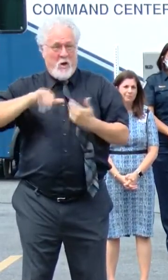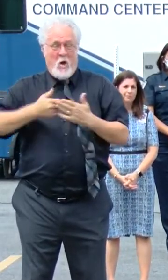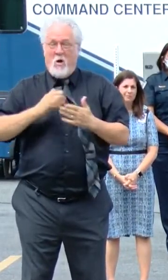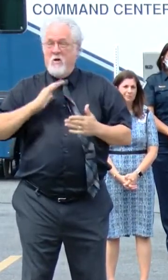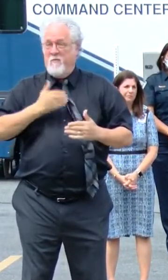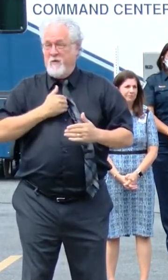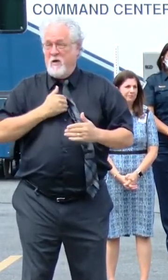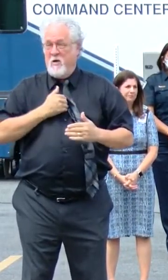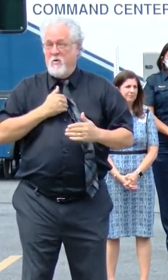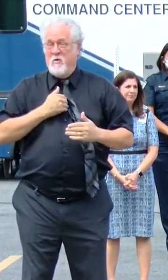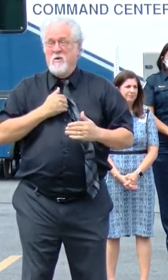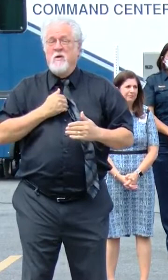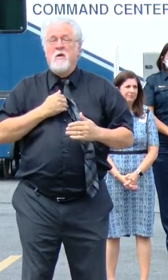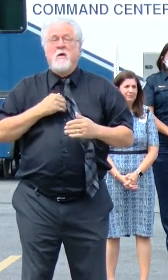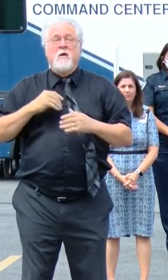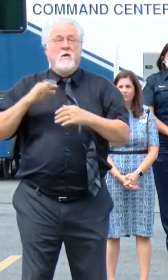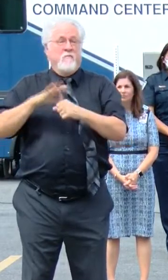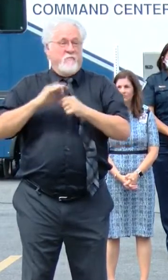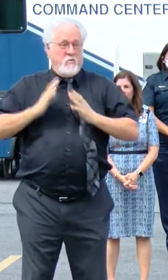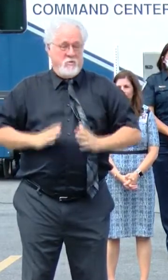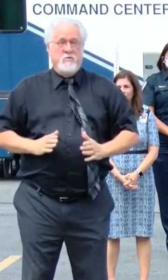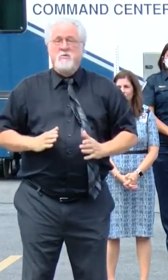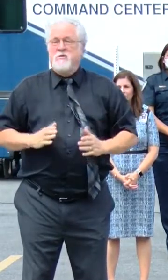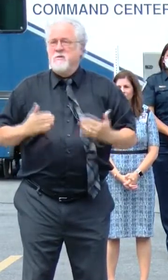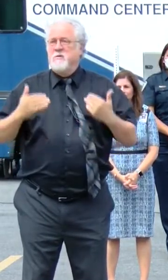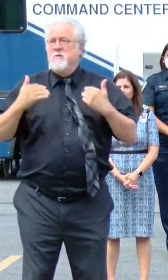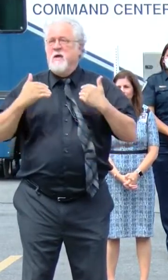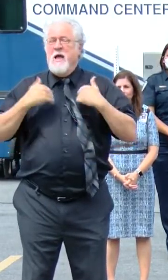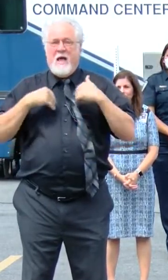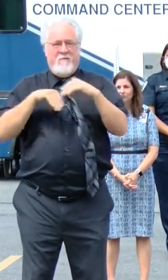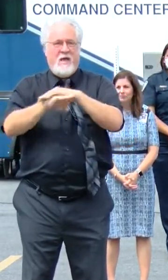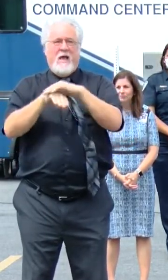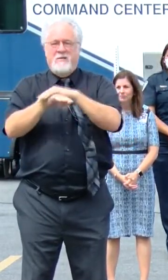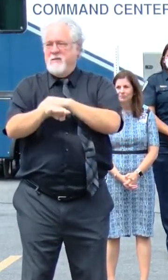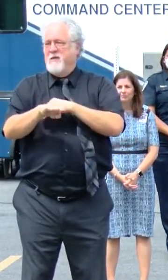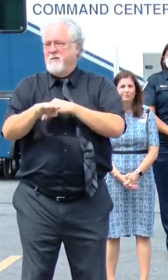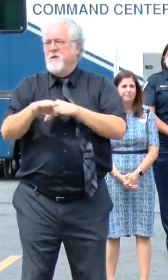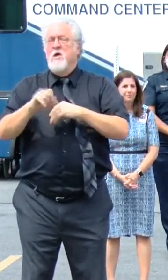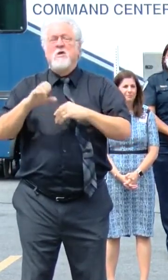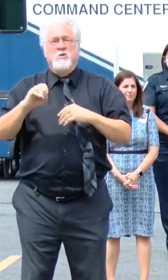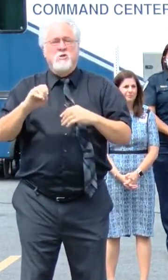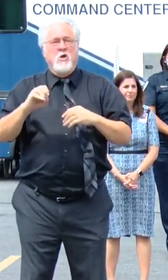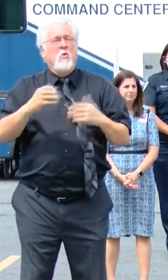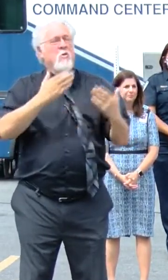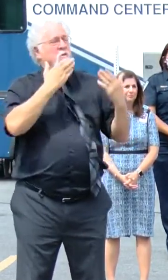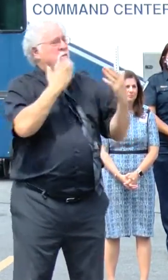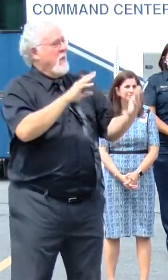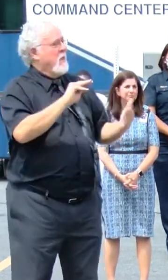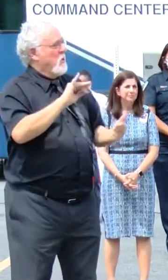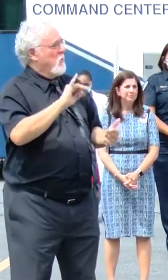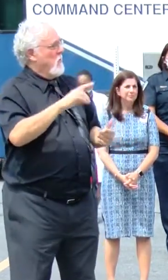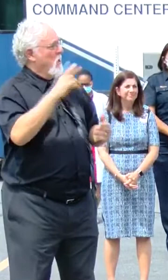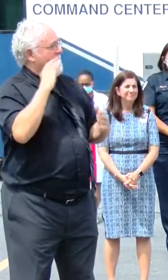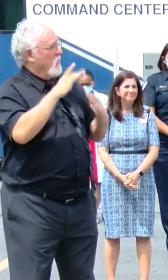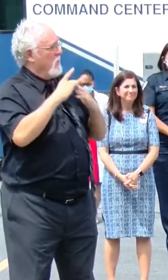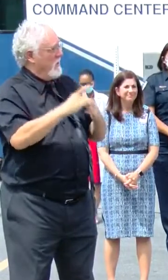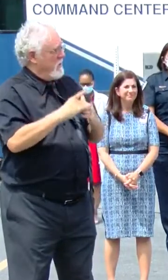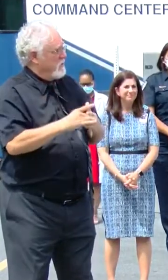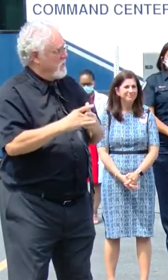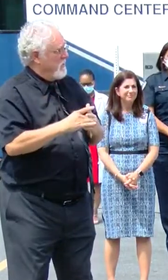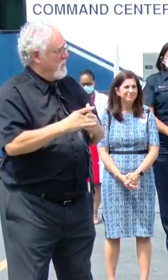our constituents, rather, have access to care. So again, I want to thank you, Mayor, for your leadership